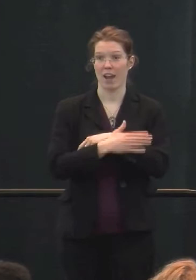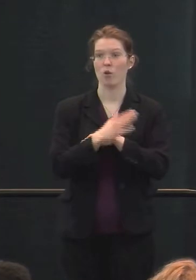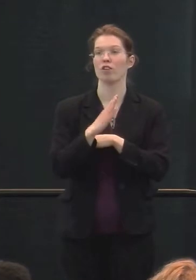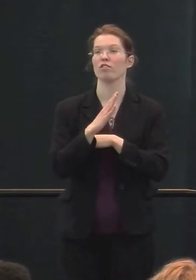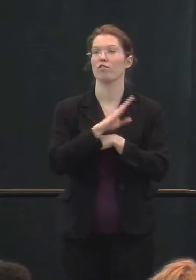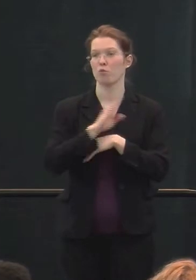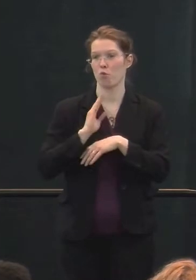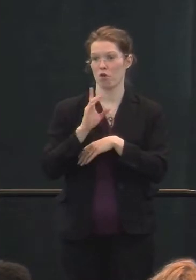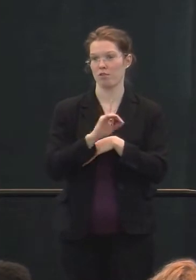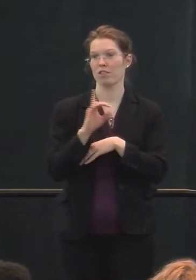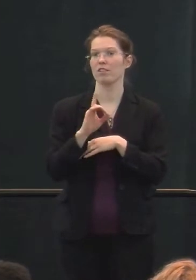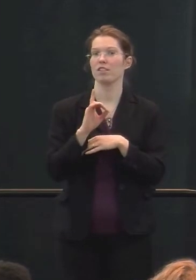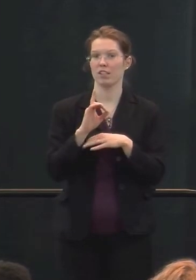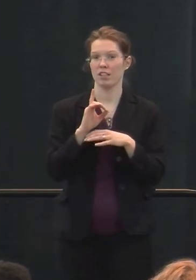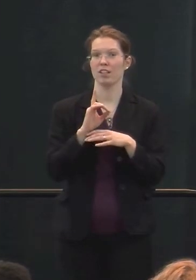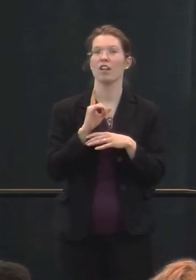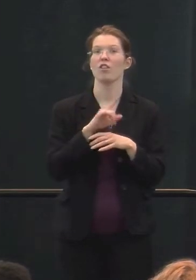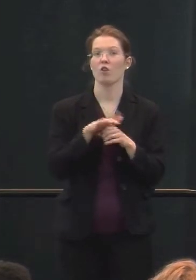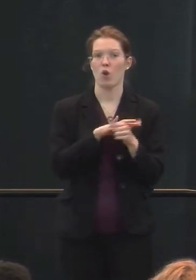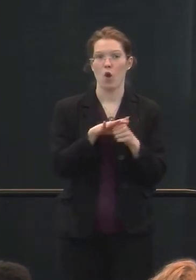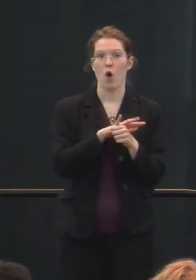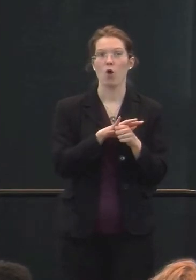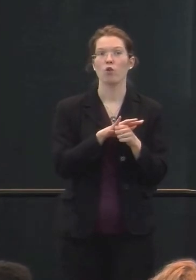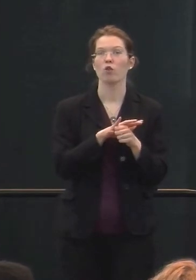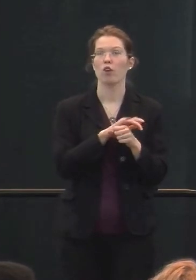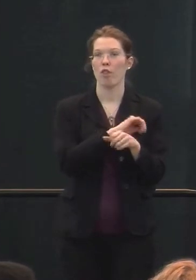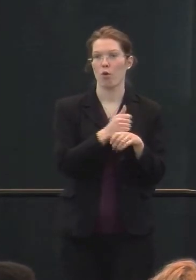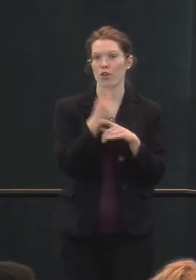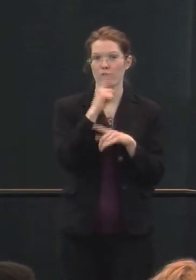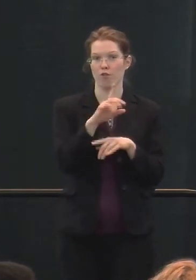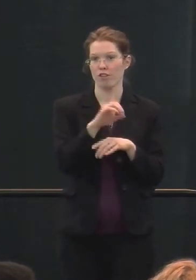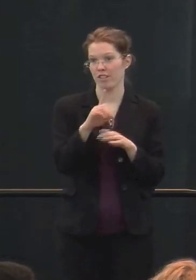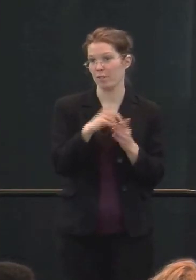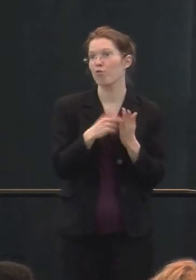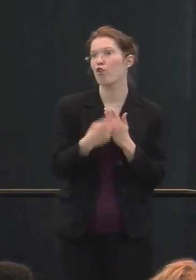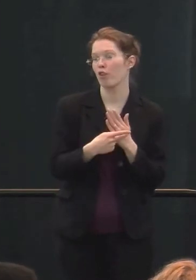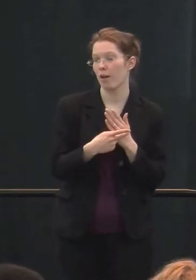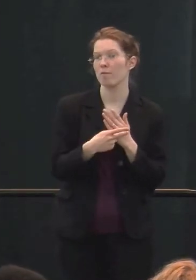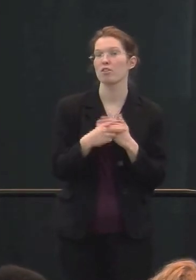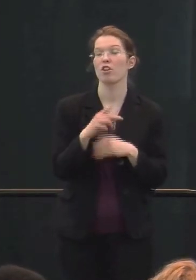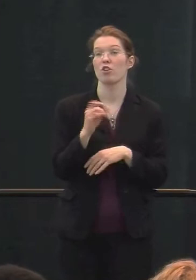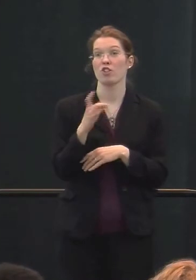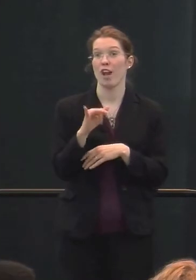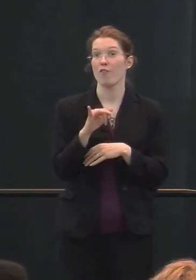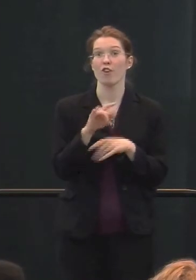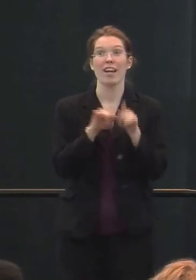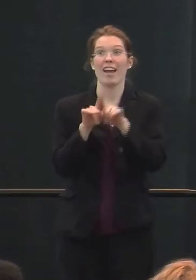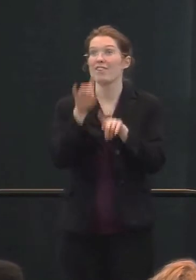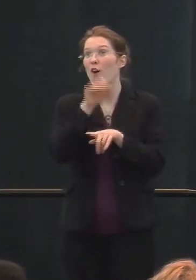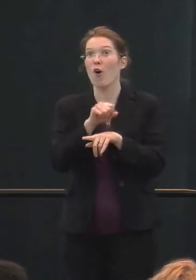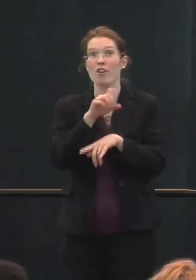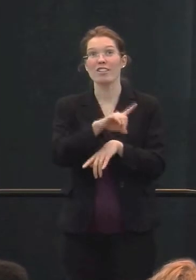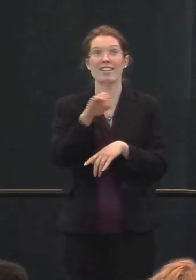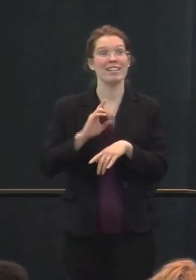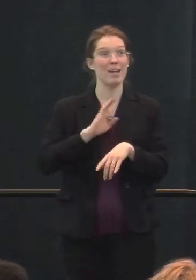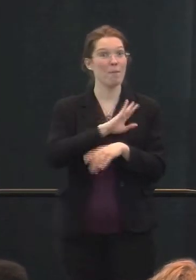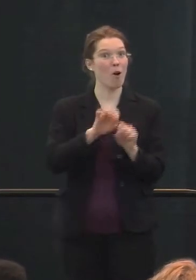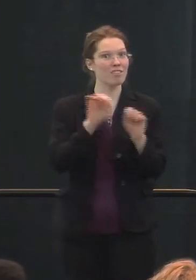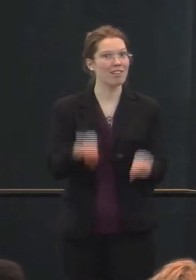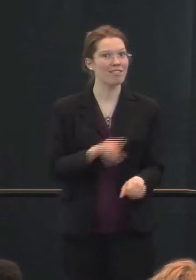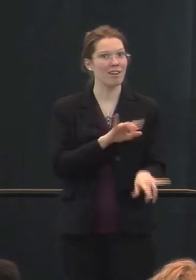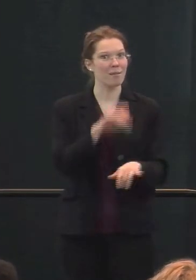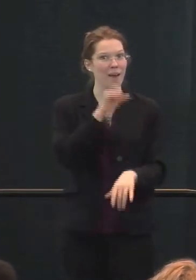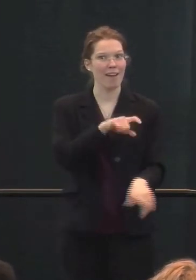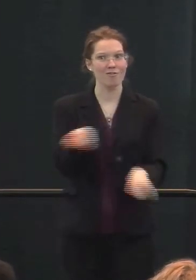to act as local government administrative authorities for our DD programs. Jeff was as old as the County DD Board system.